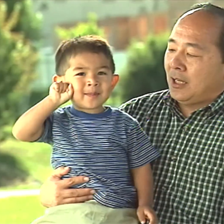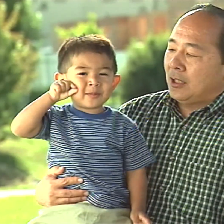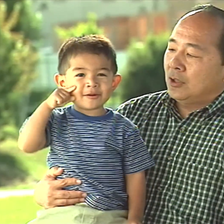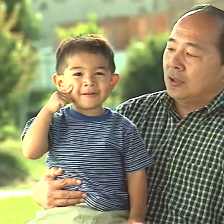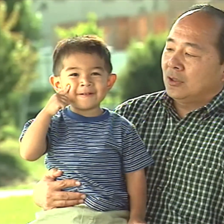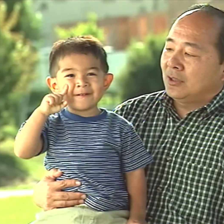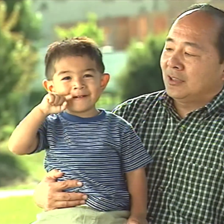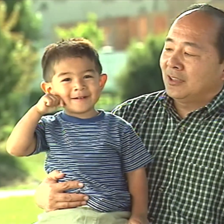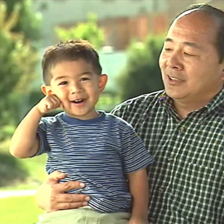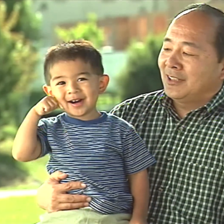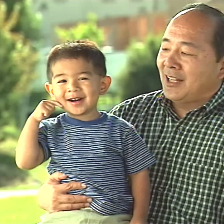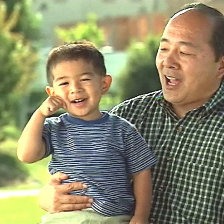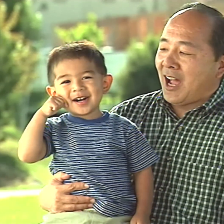He found an apple.